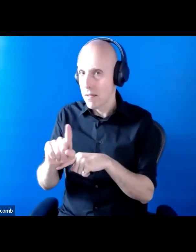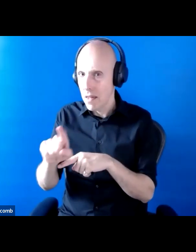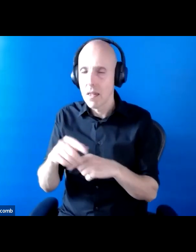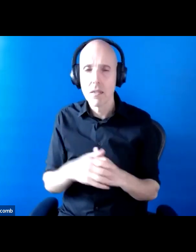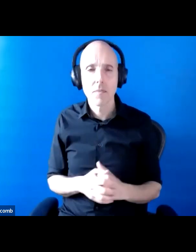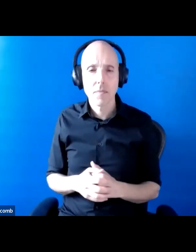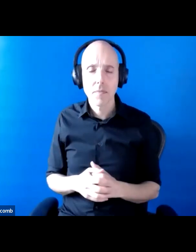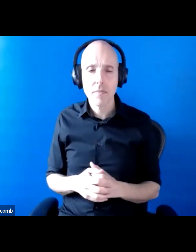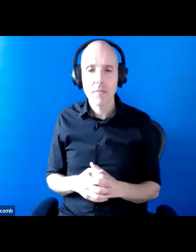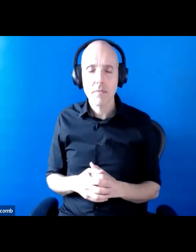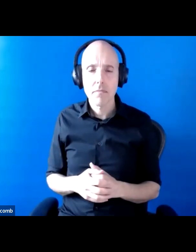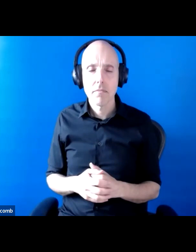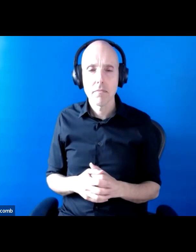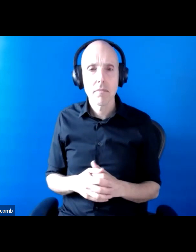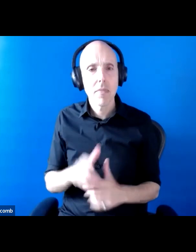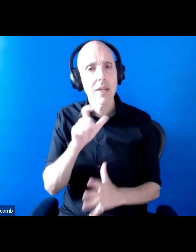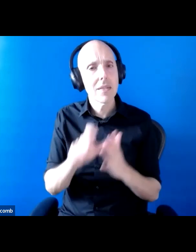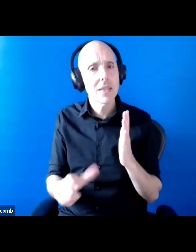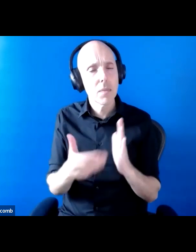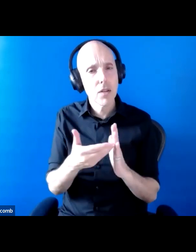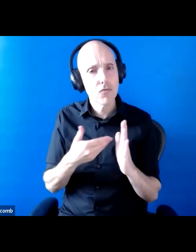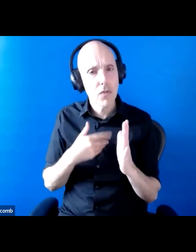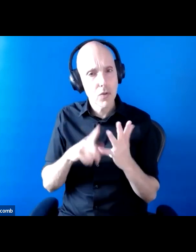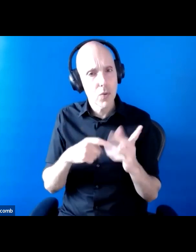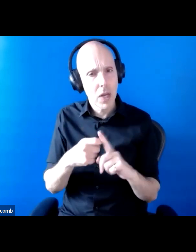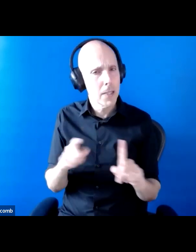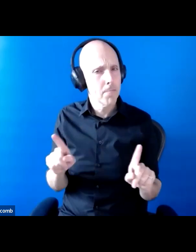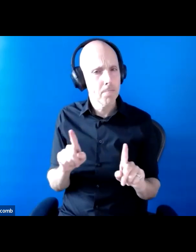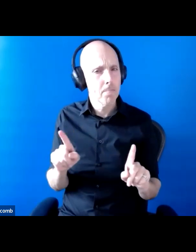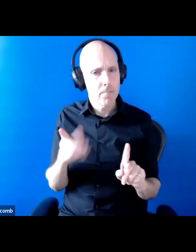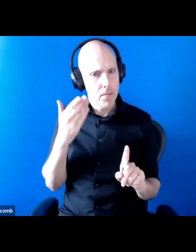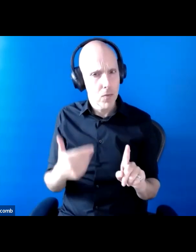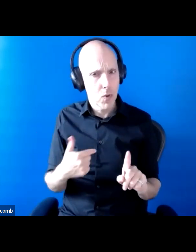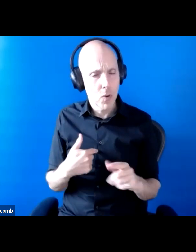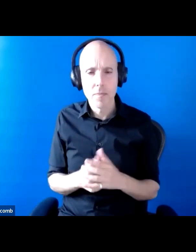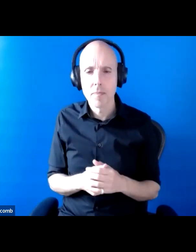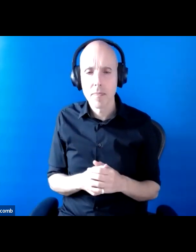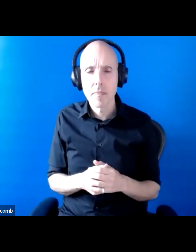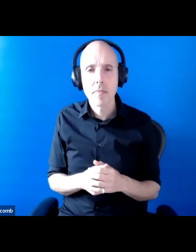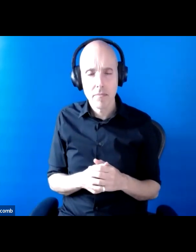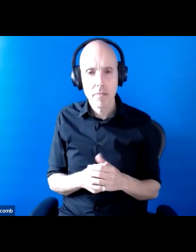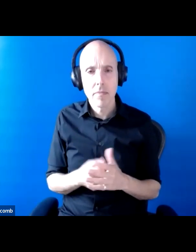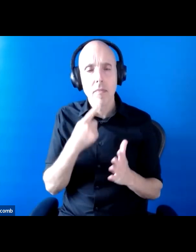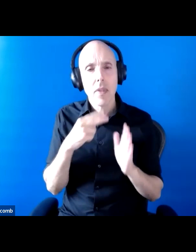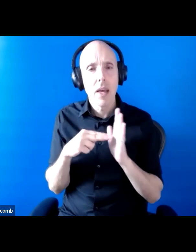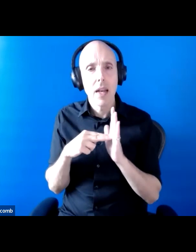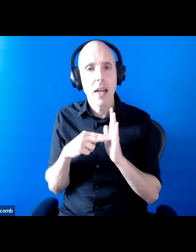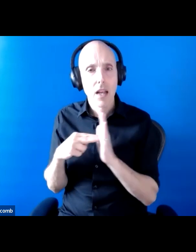Disability Rights UK, for those of you that don't know us, we're a national charity